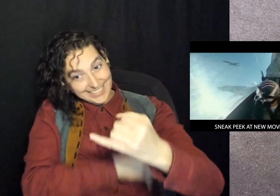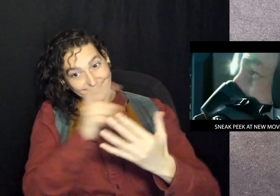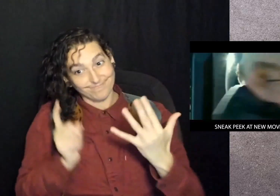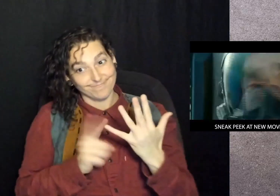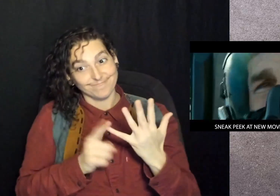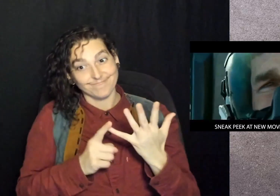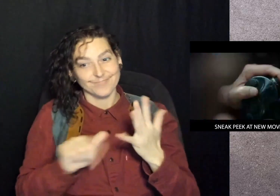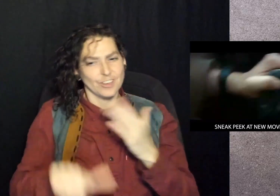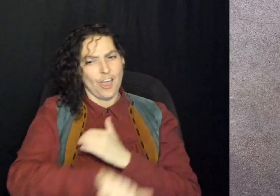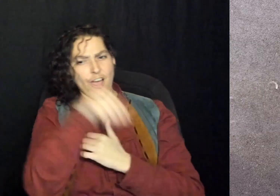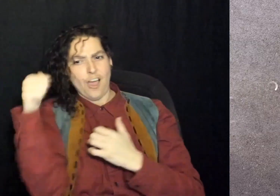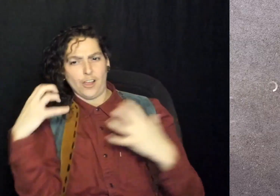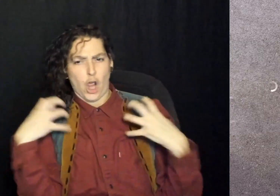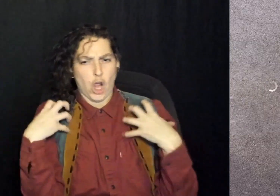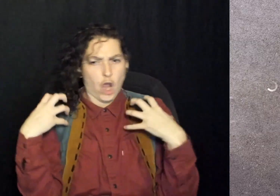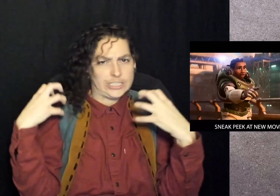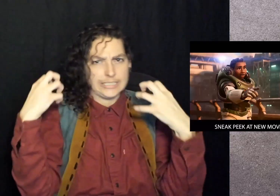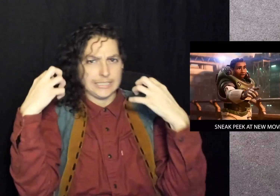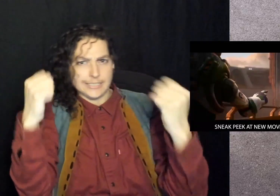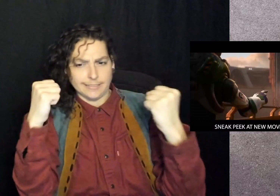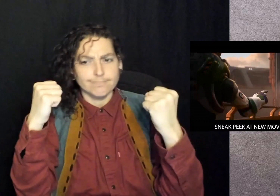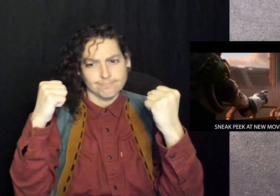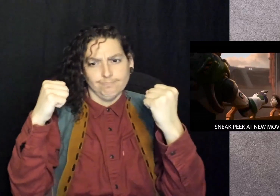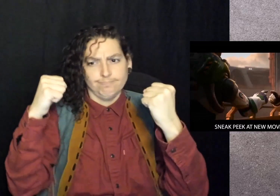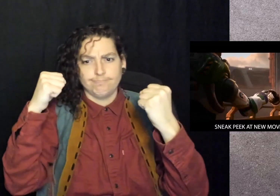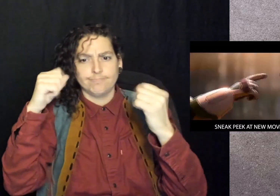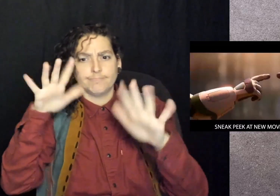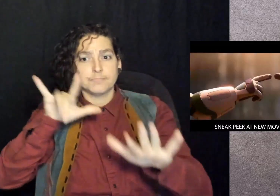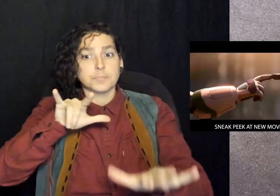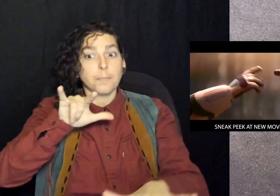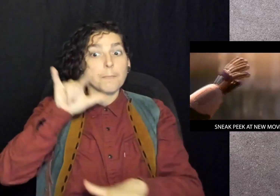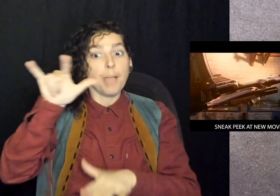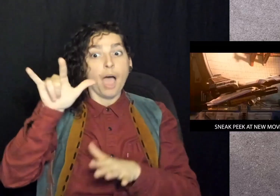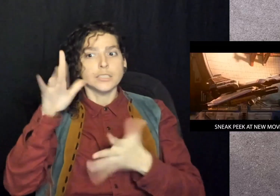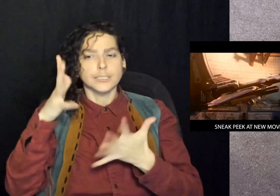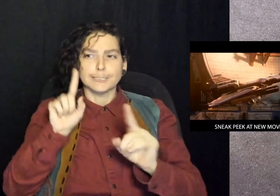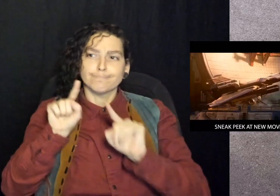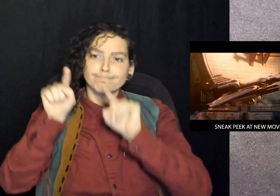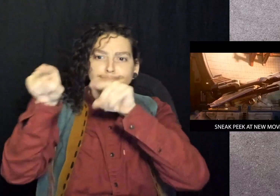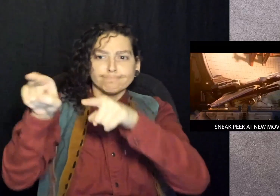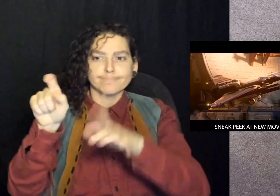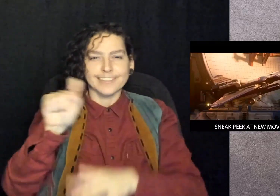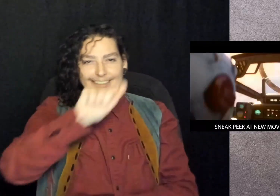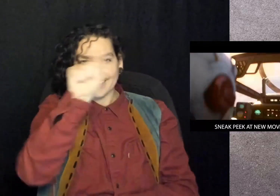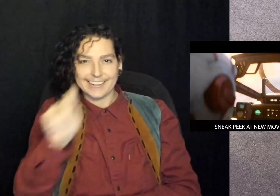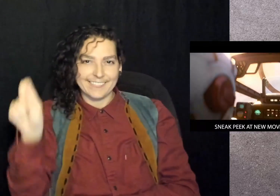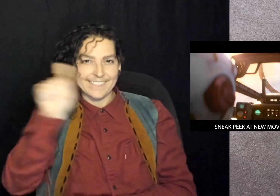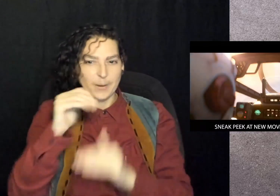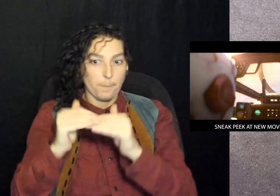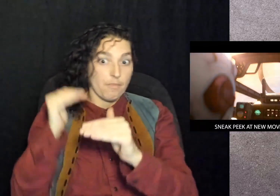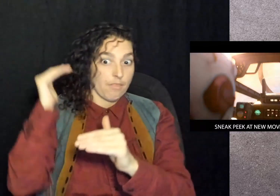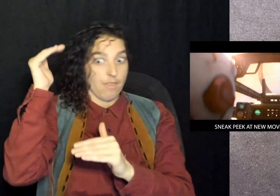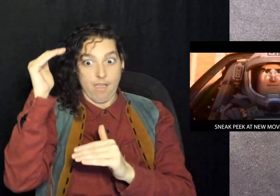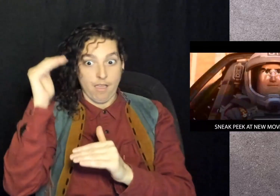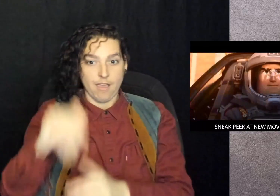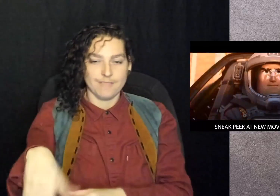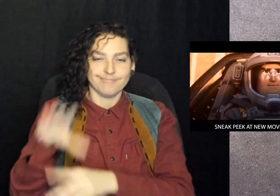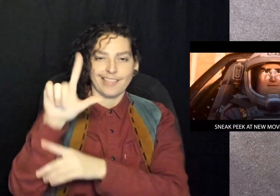And finally, another courageous pilot heads to infinity and beyond